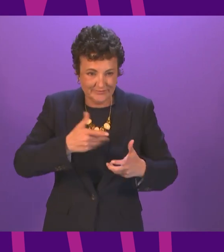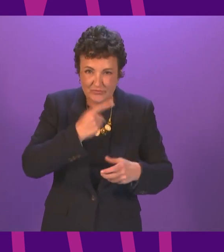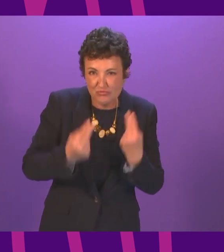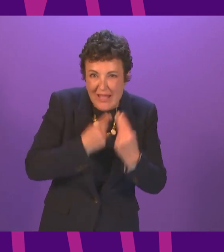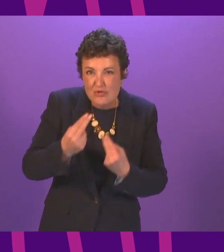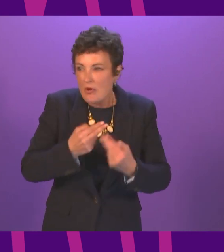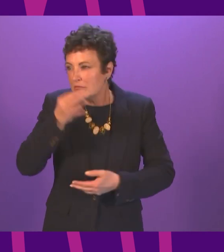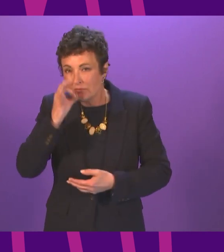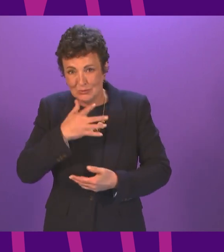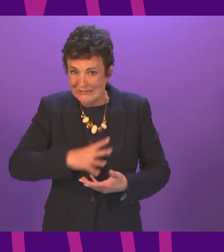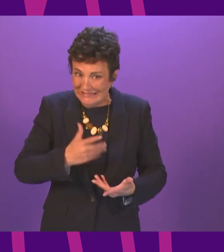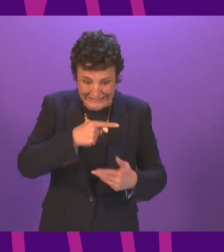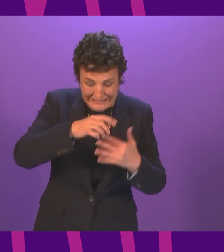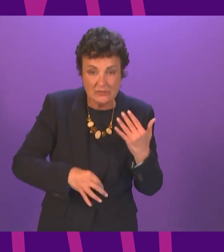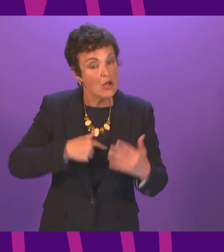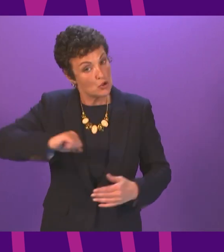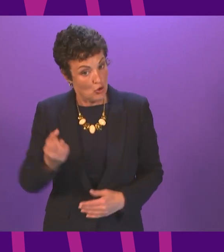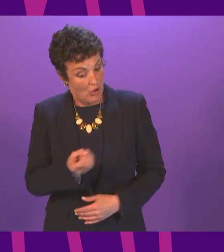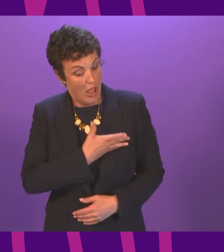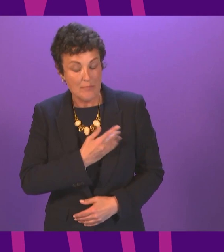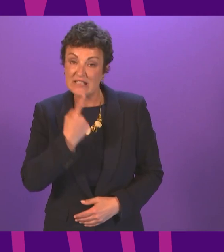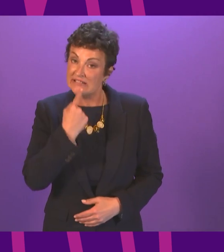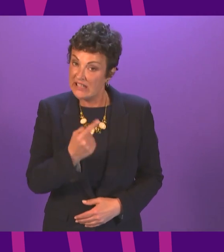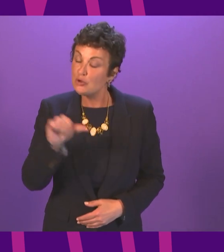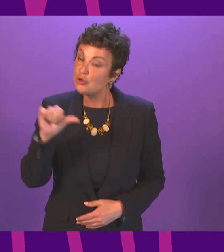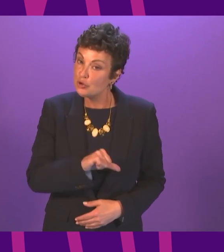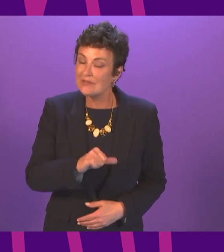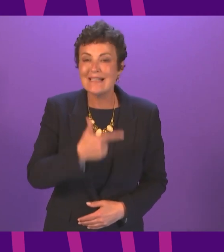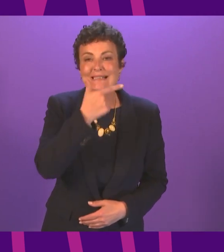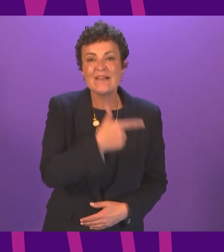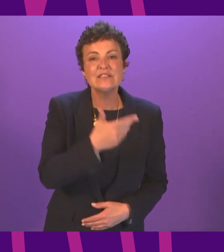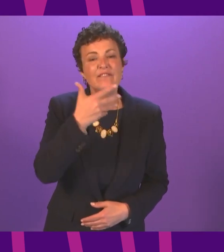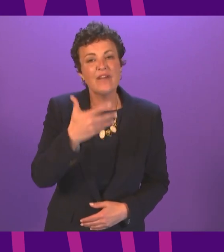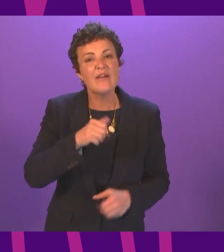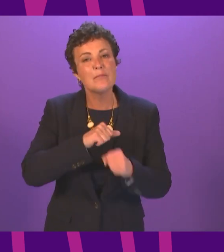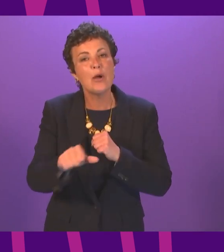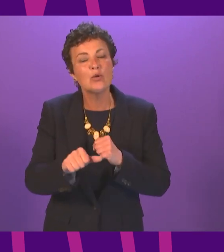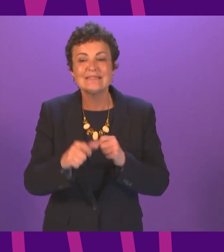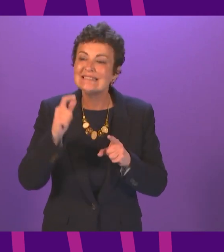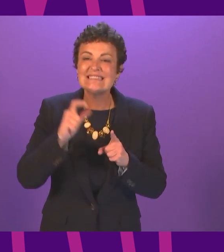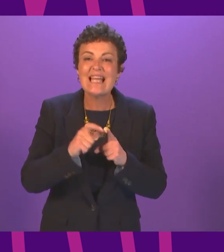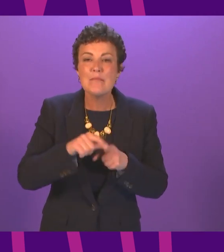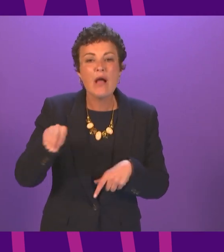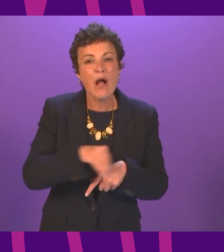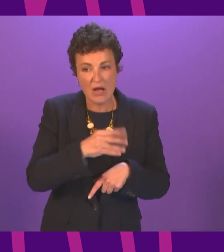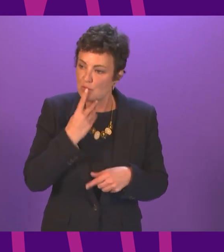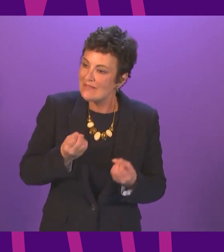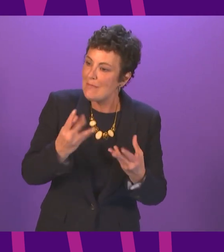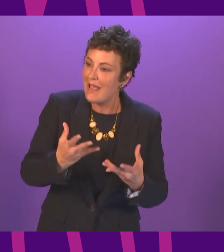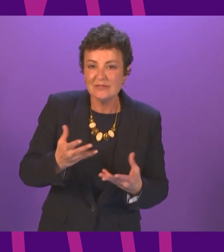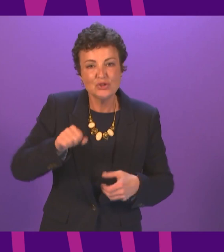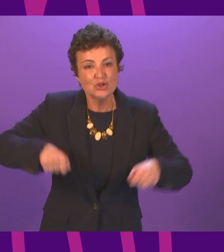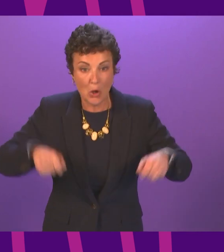jobs in the economy Scottish Labour suggested a £75 debit card to spend on our struggling high streets we also had